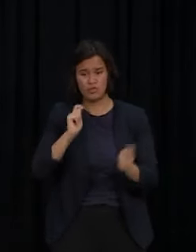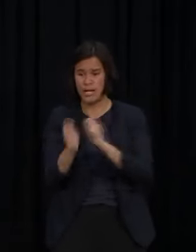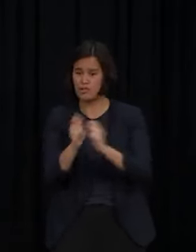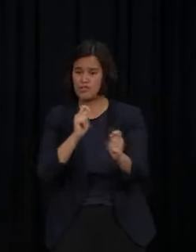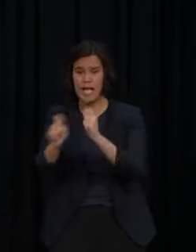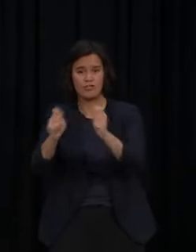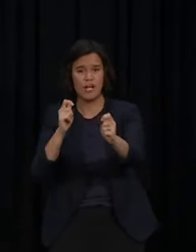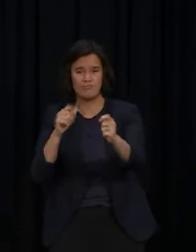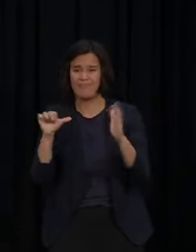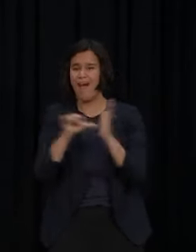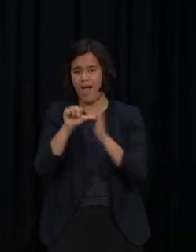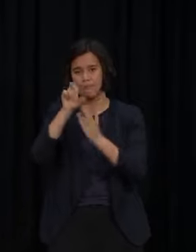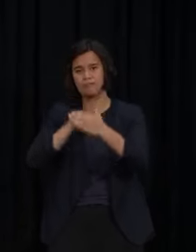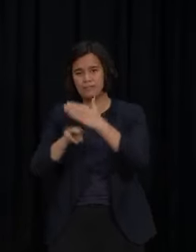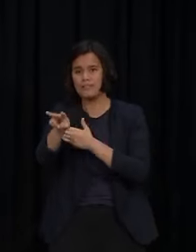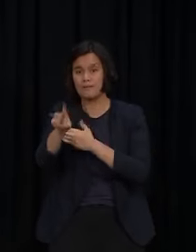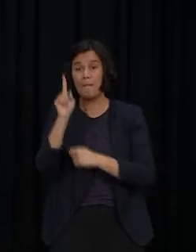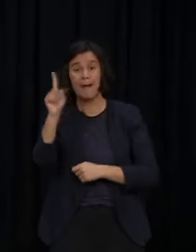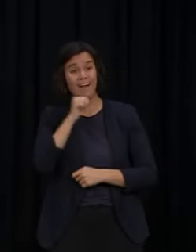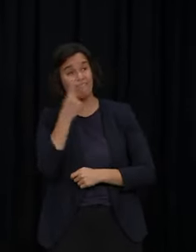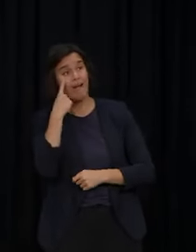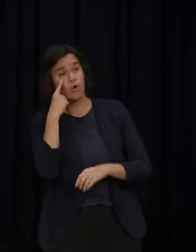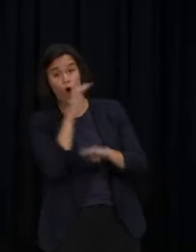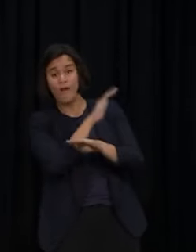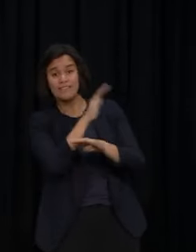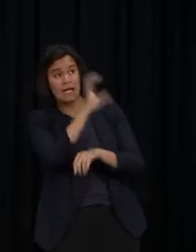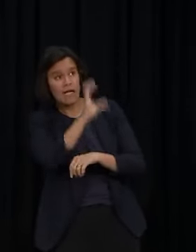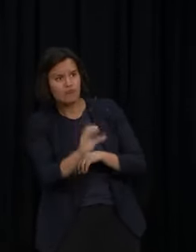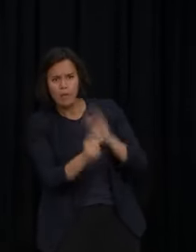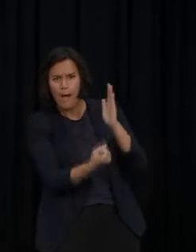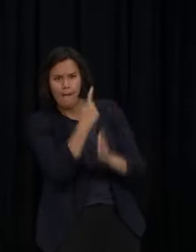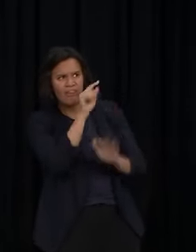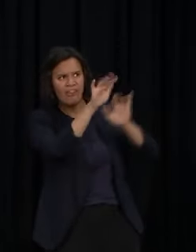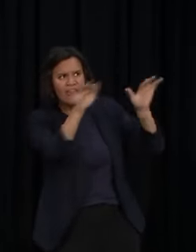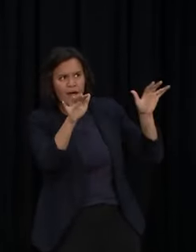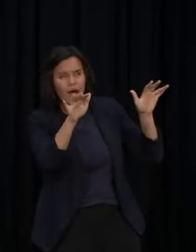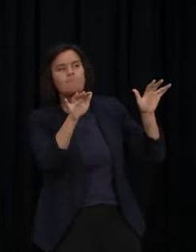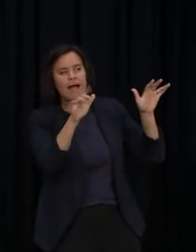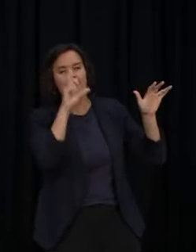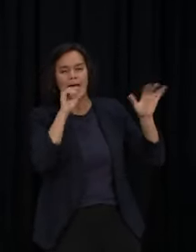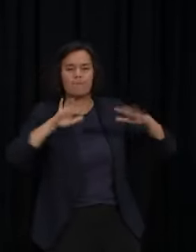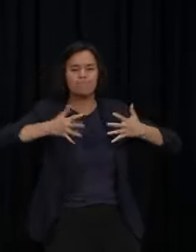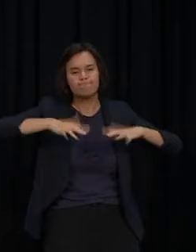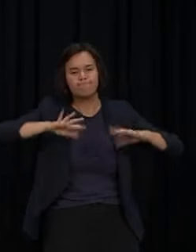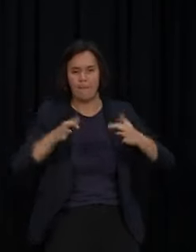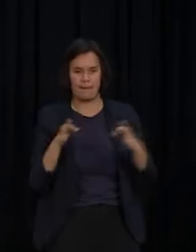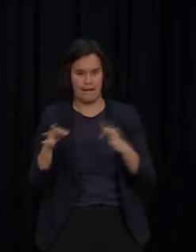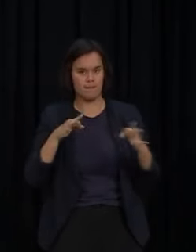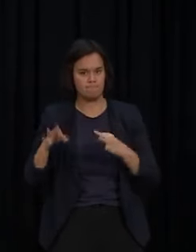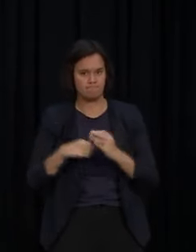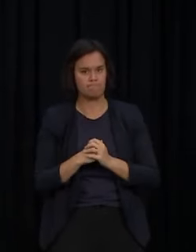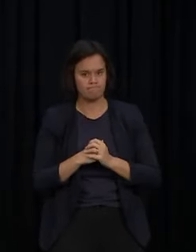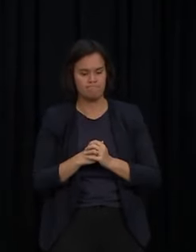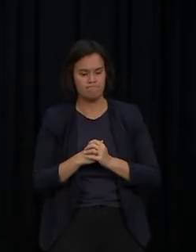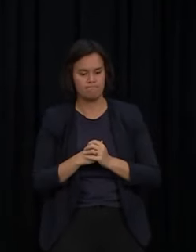by looking at what is happening overseas, we can begin to look to the future. Firstly, we know our wave of